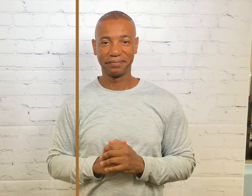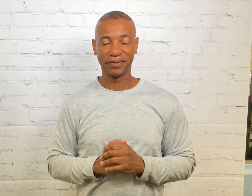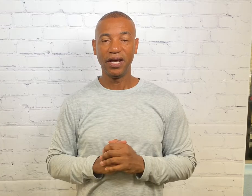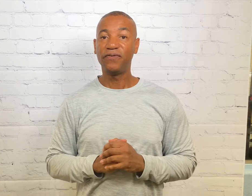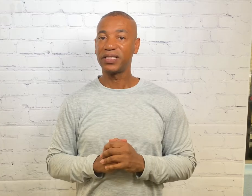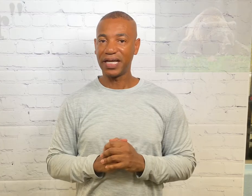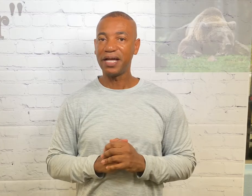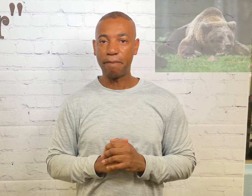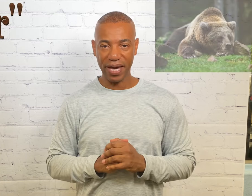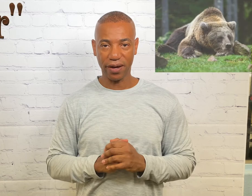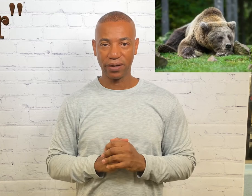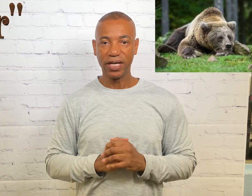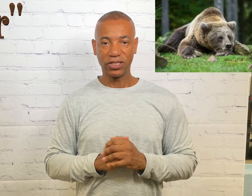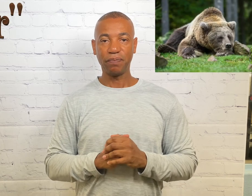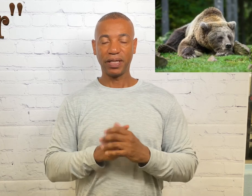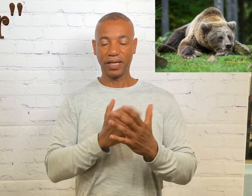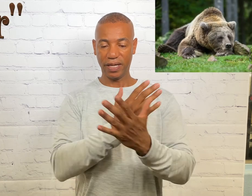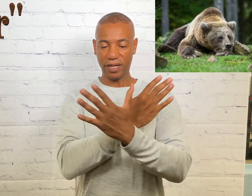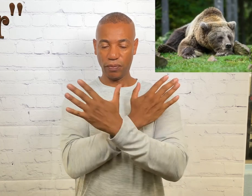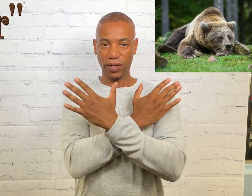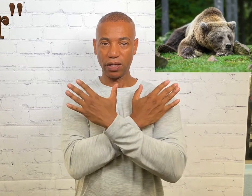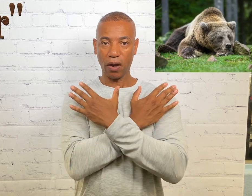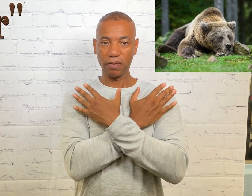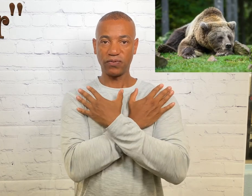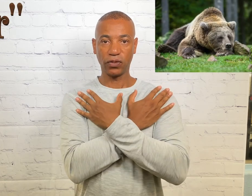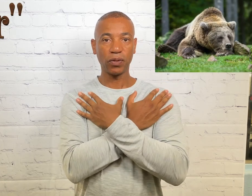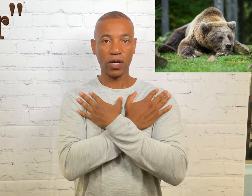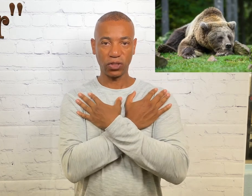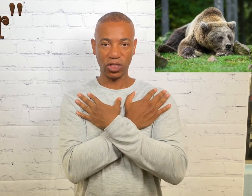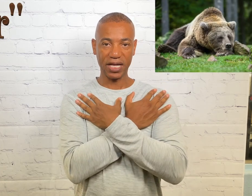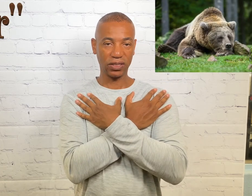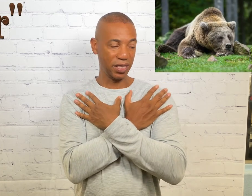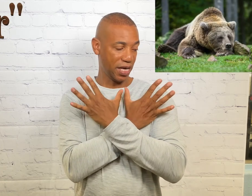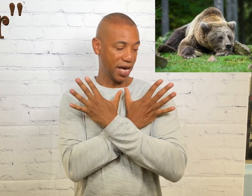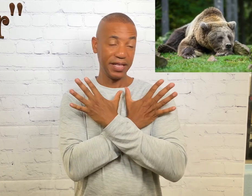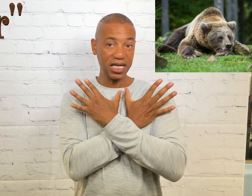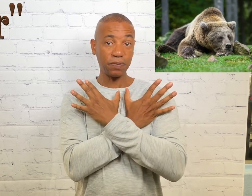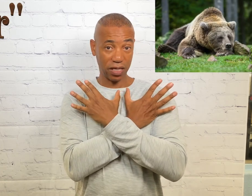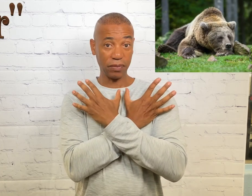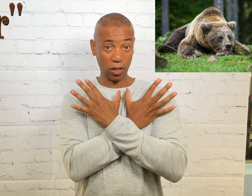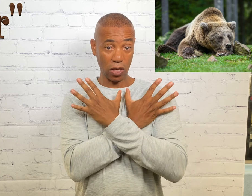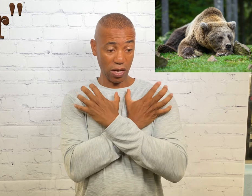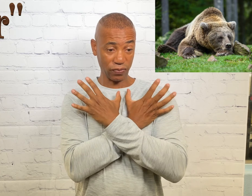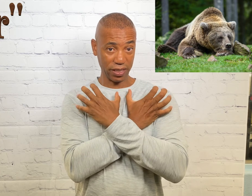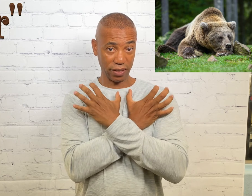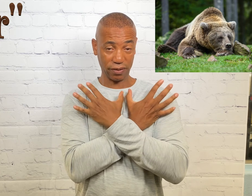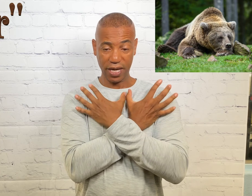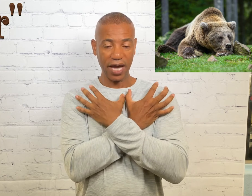For the sign bear simply bring the arms fold them across the chest and these become the claws right here and